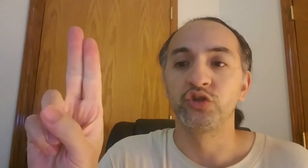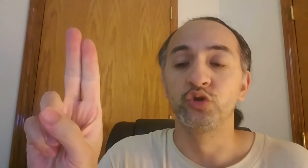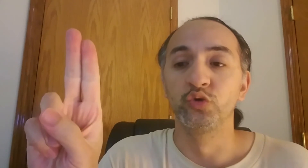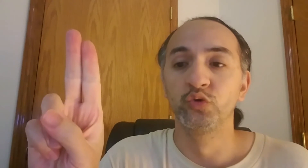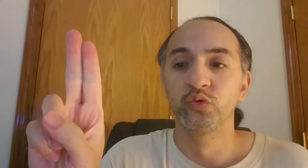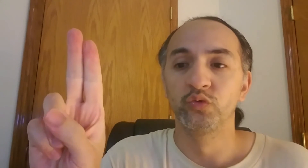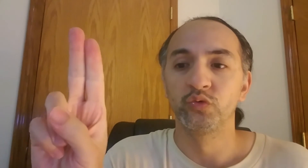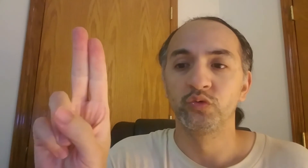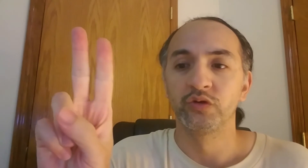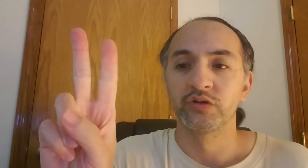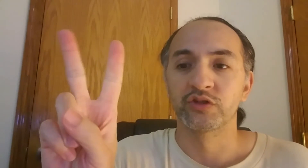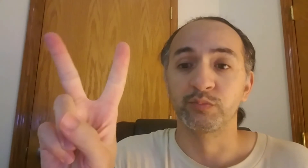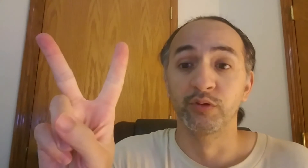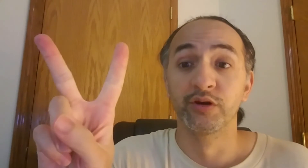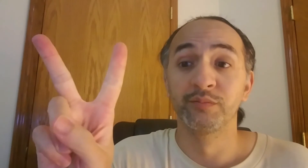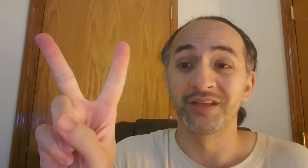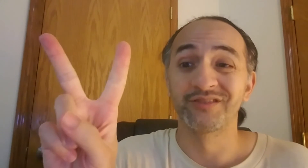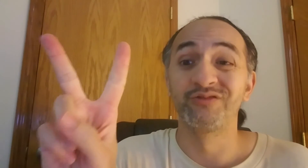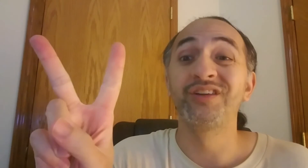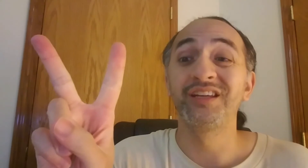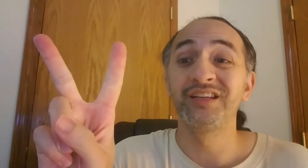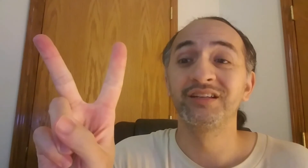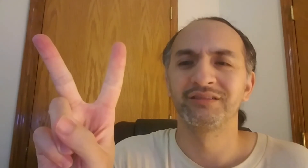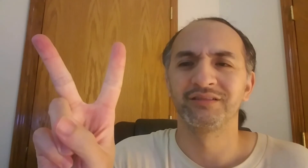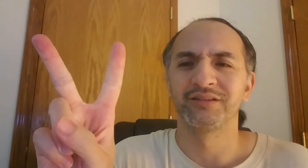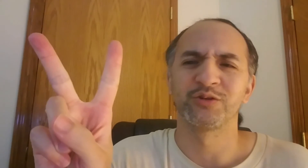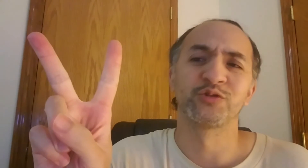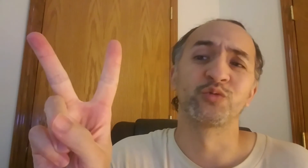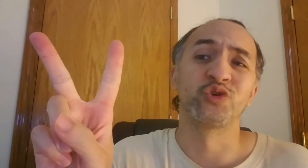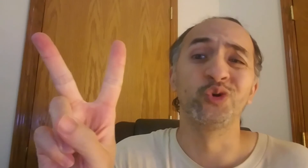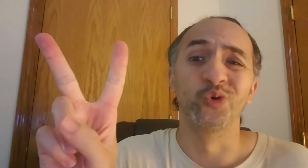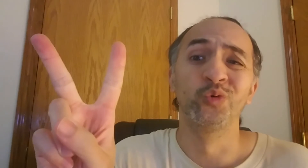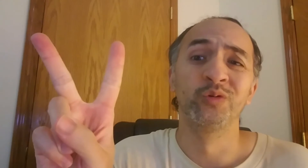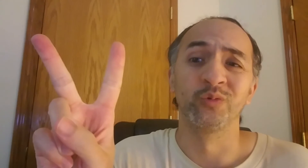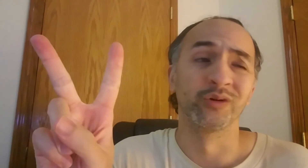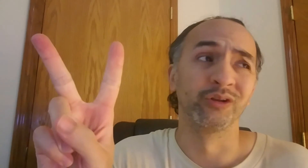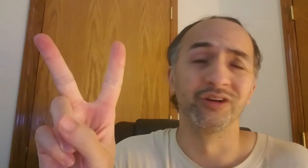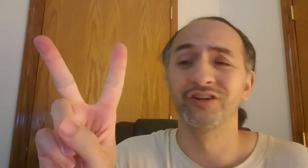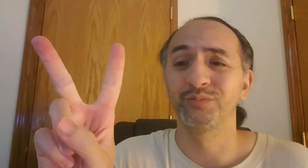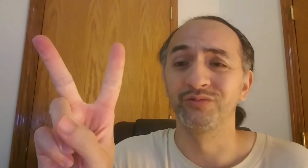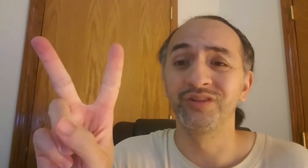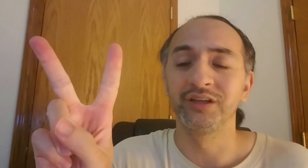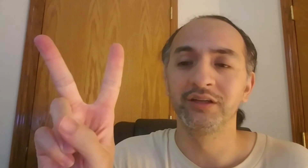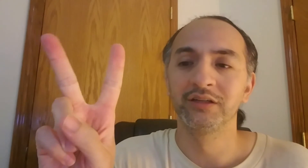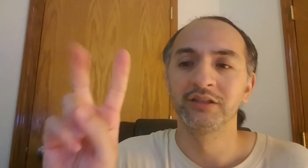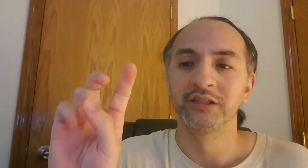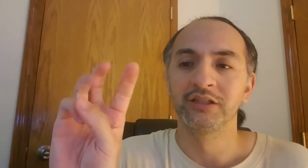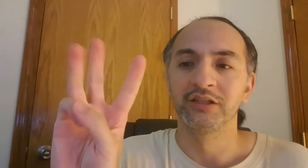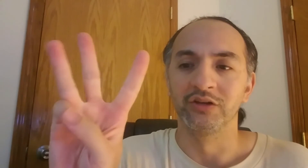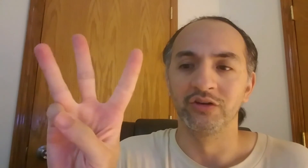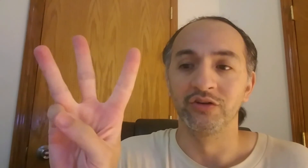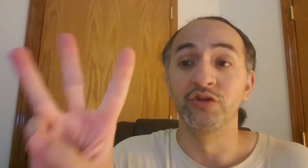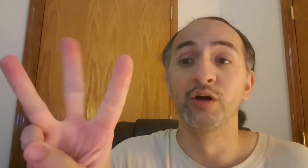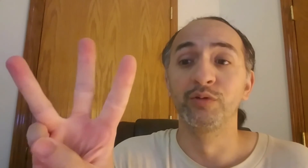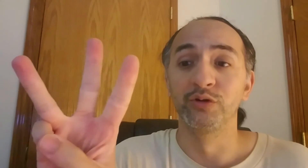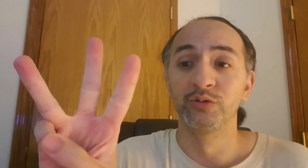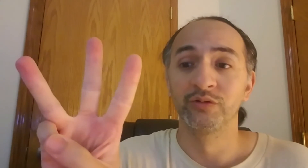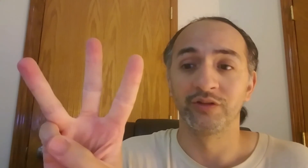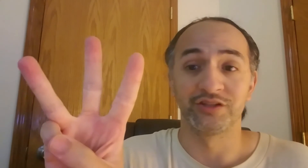U. Split them, that's V. It's also 2, weirdly enough, with V. W, that's